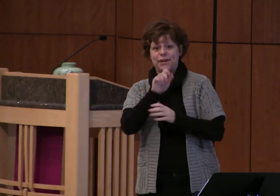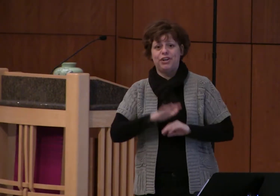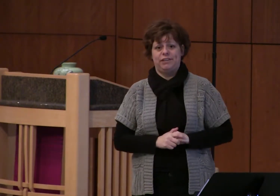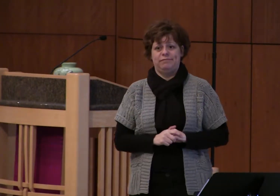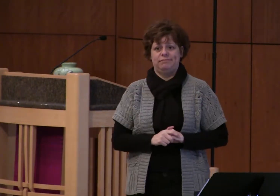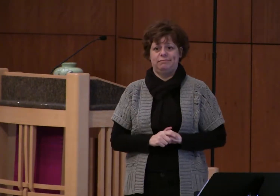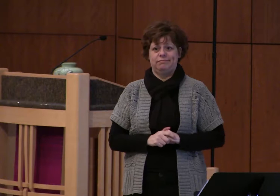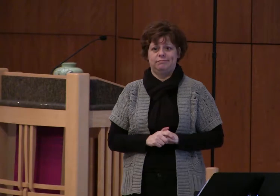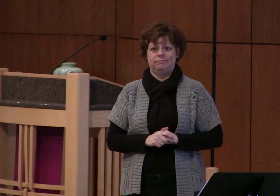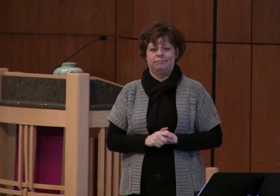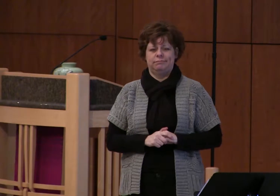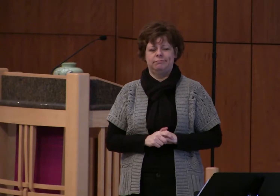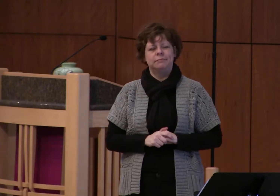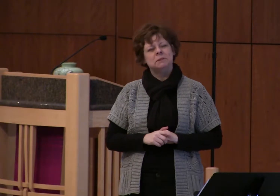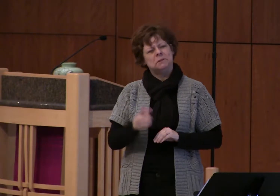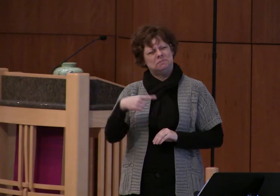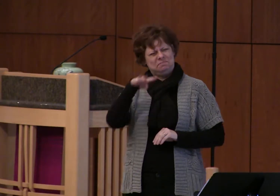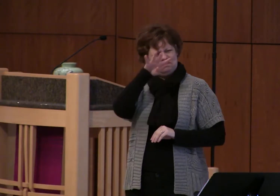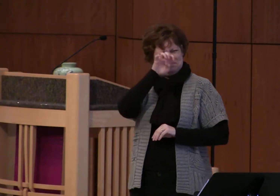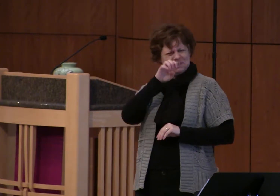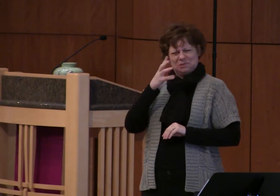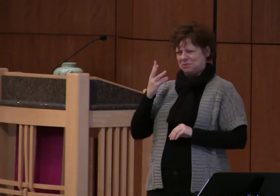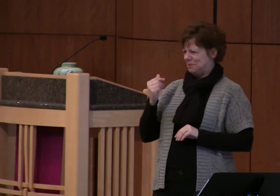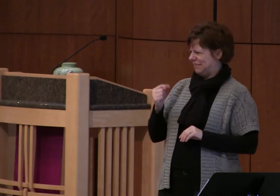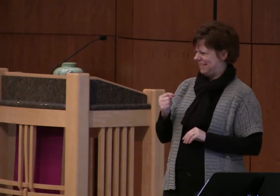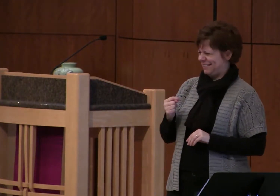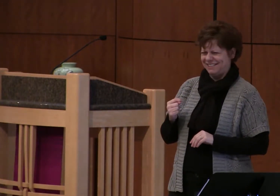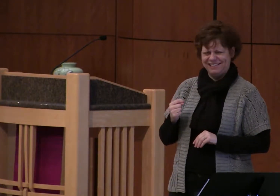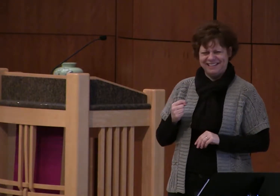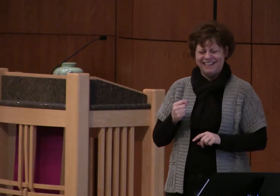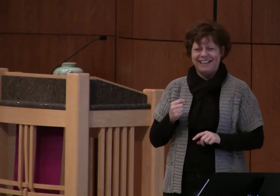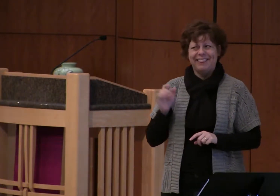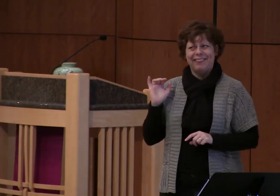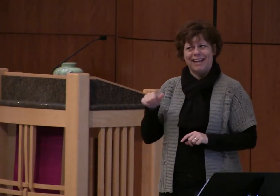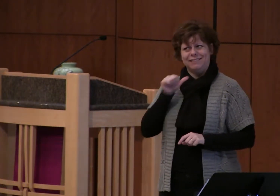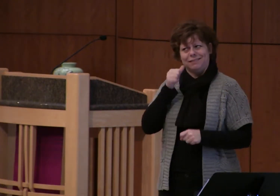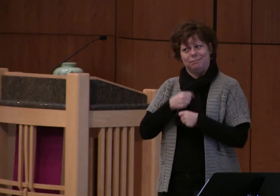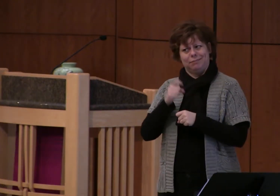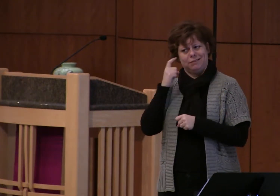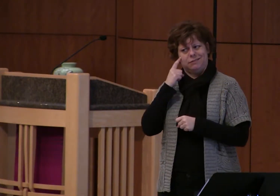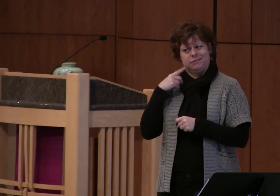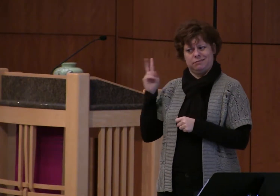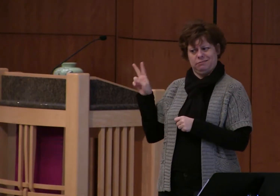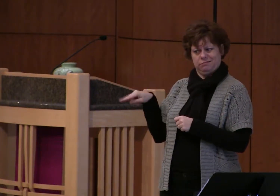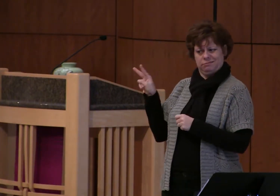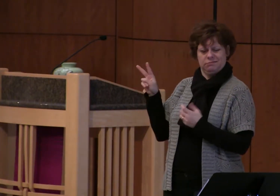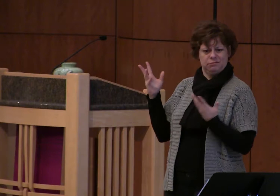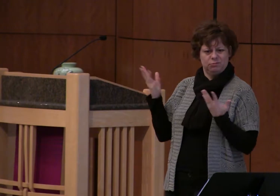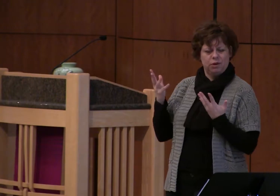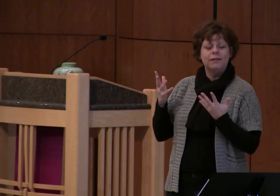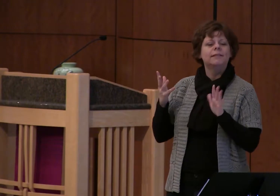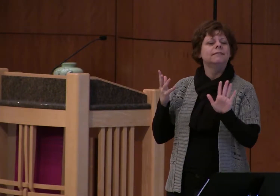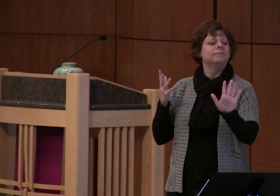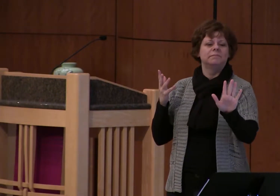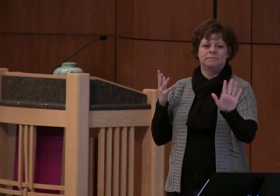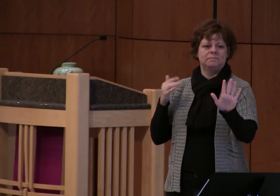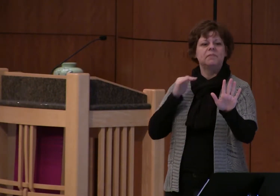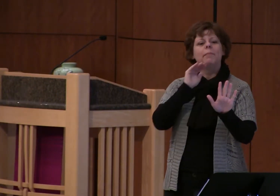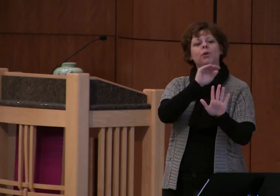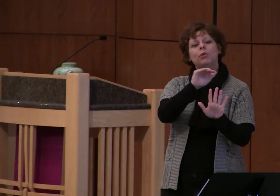now for for those of you who for whom that makes absolutely no sense let me remind you that